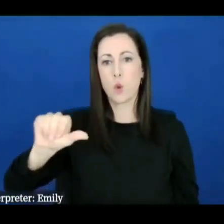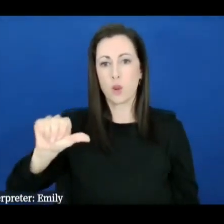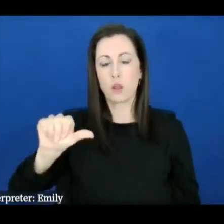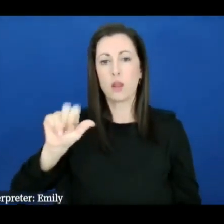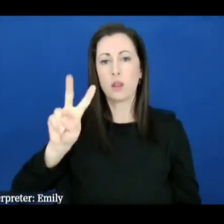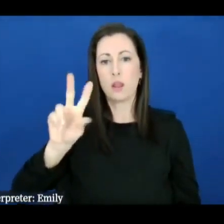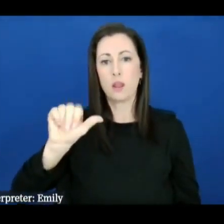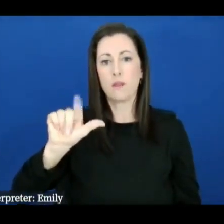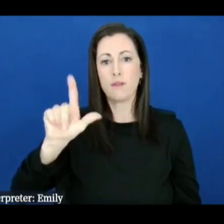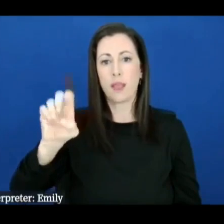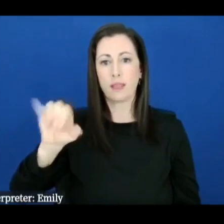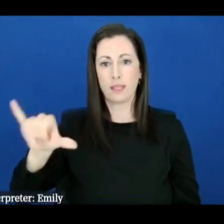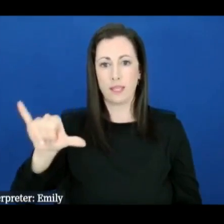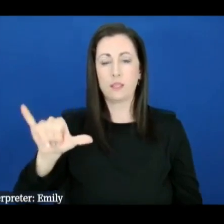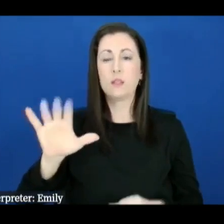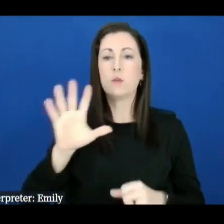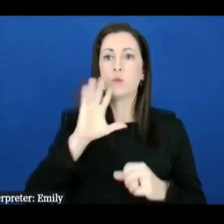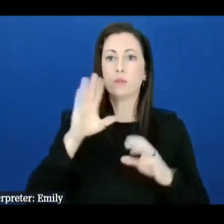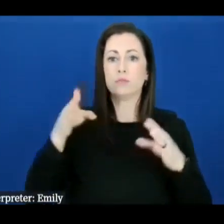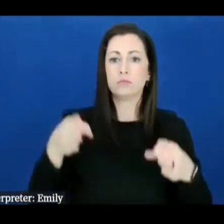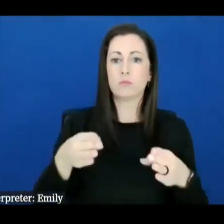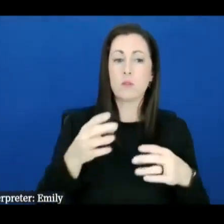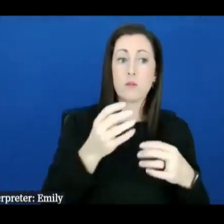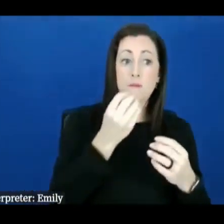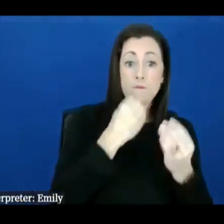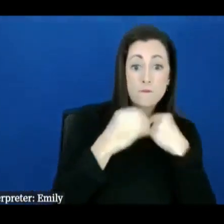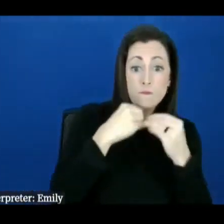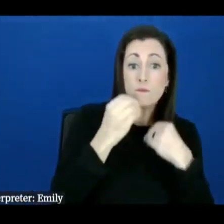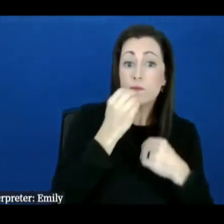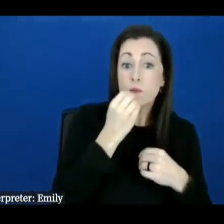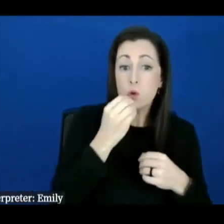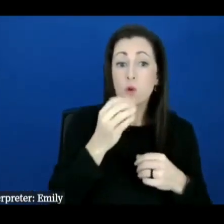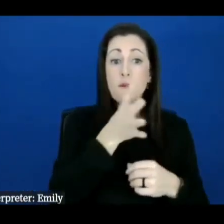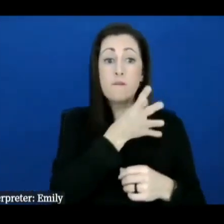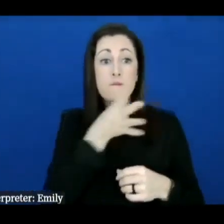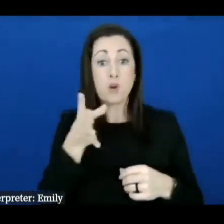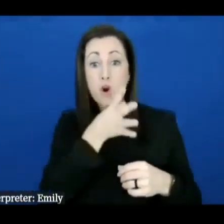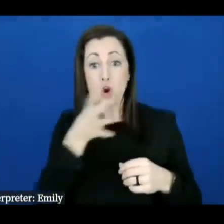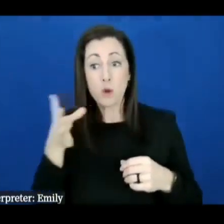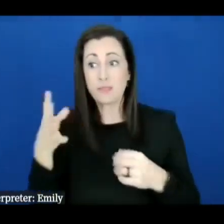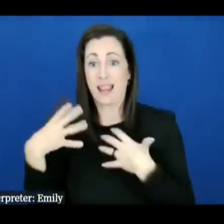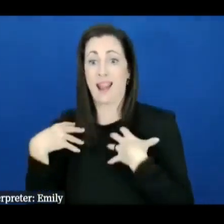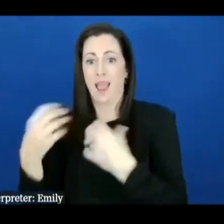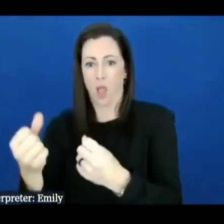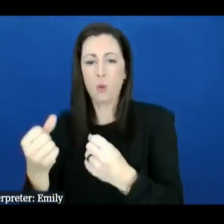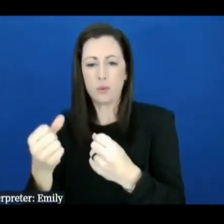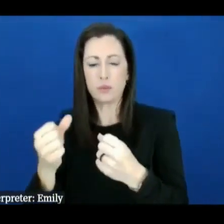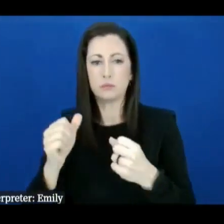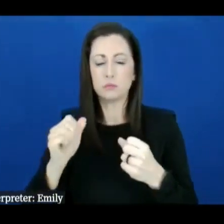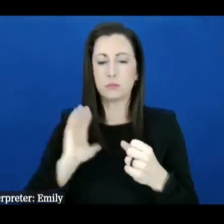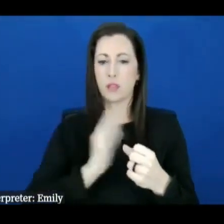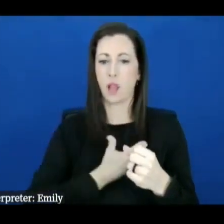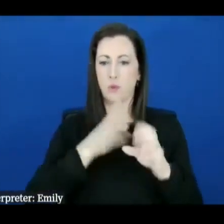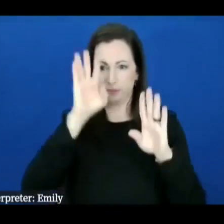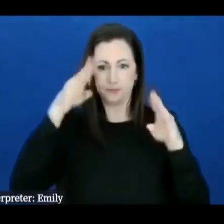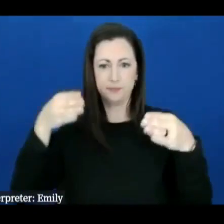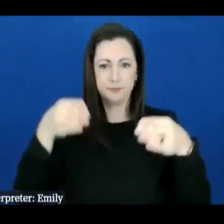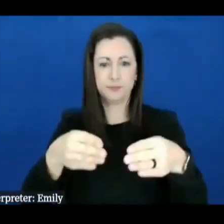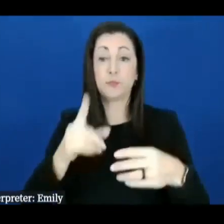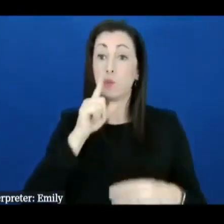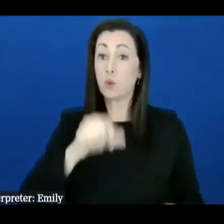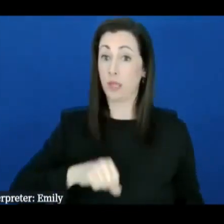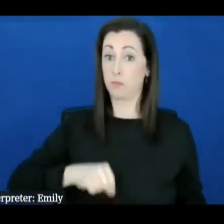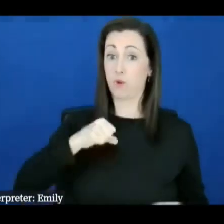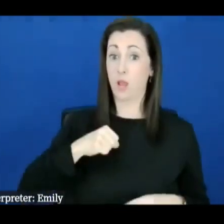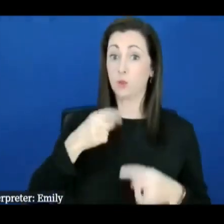farms and health um i am proud to say that um the day after the storm um